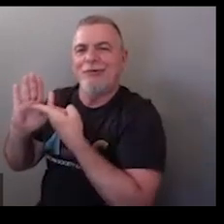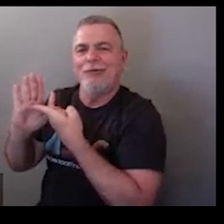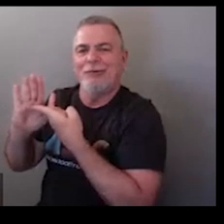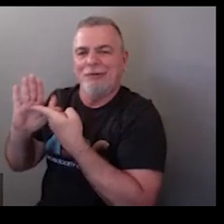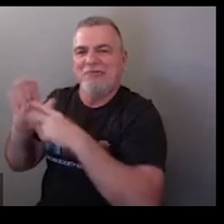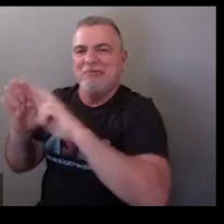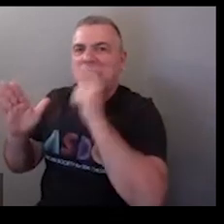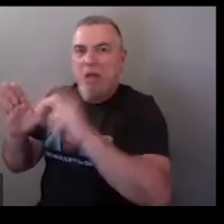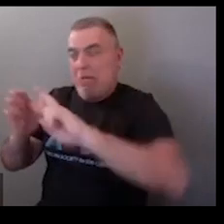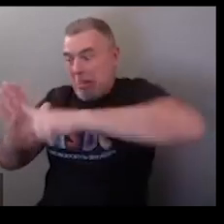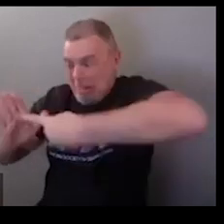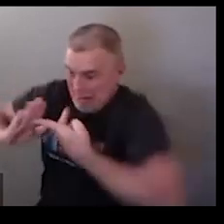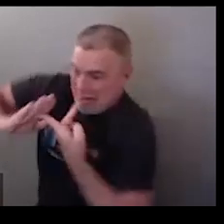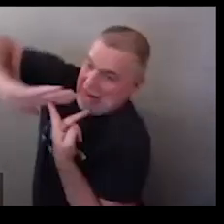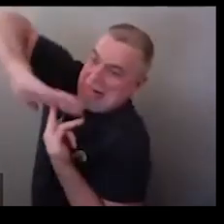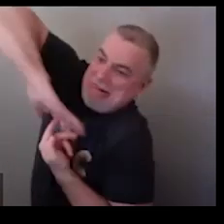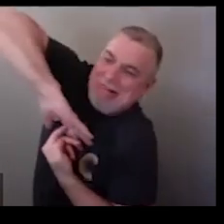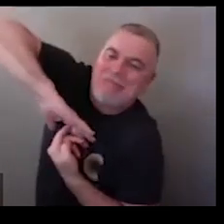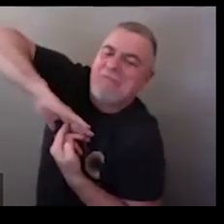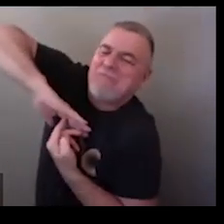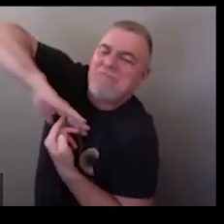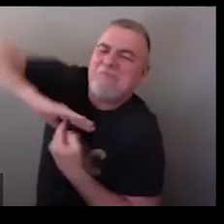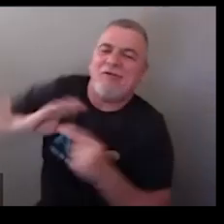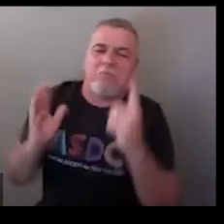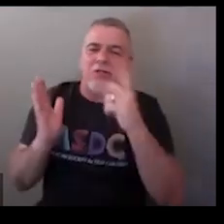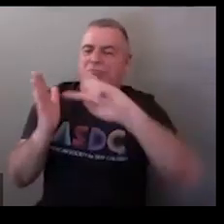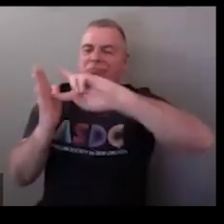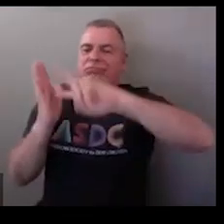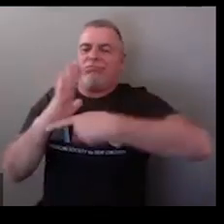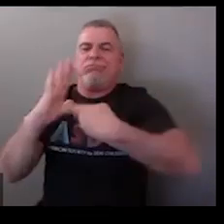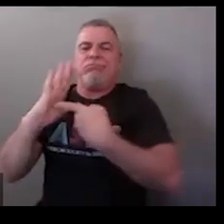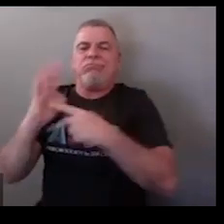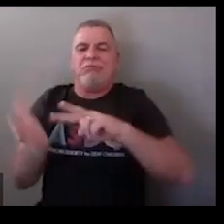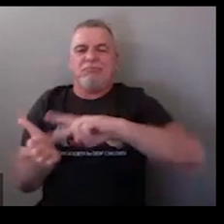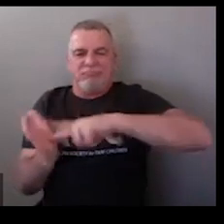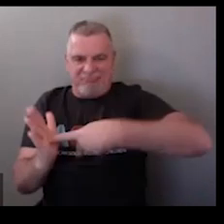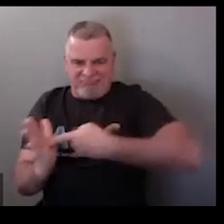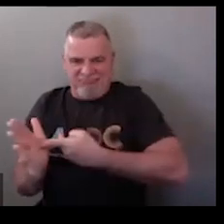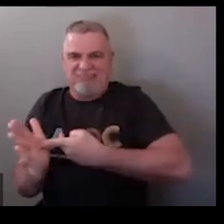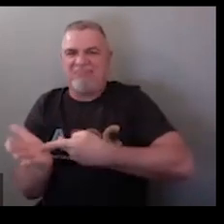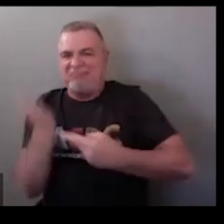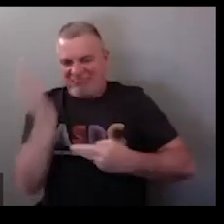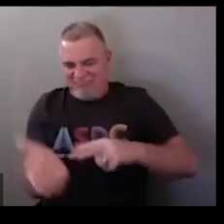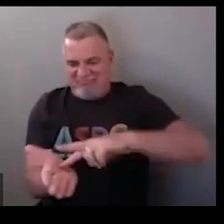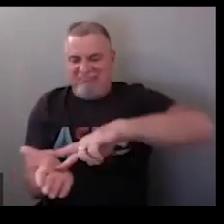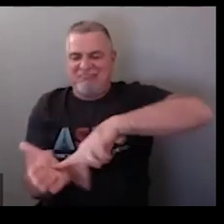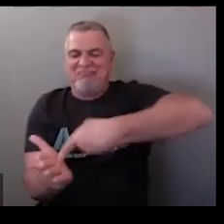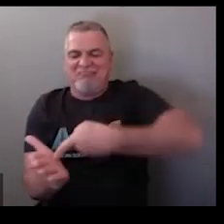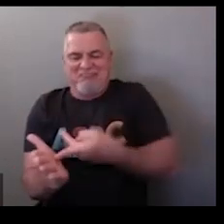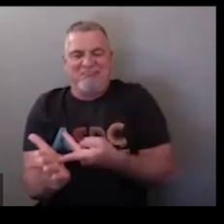and then it goes I mean you don't have to hurt yourself I mean don't hurt yourself just one you know one kind of half turn